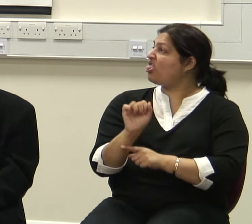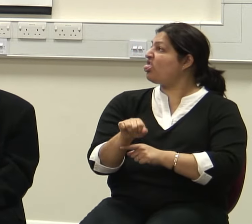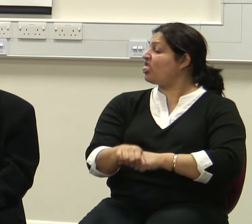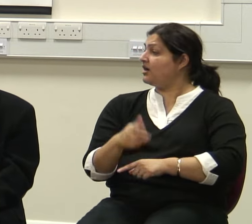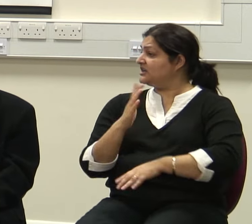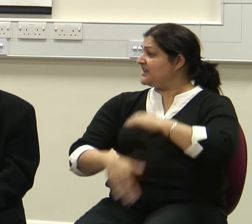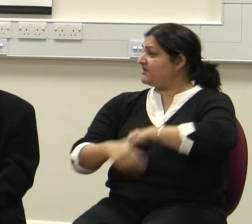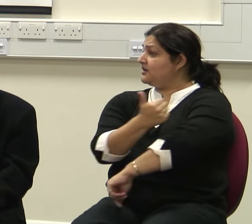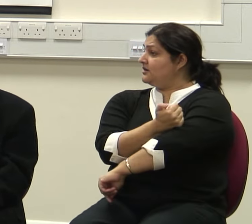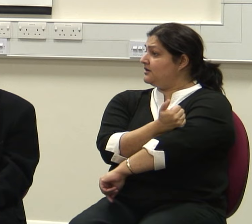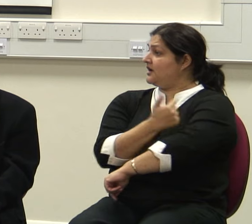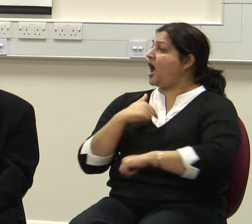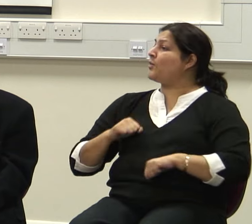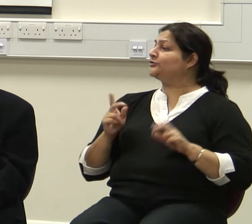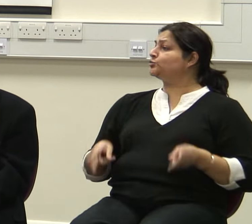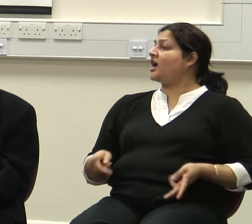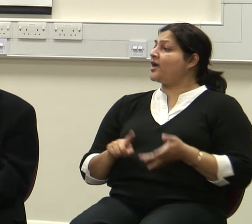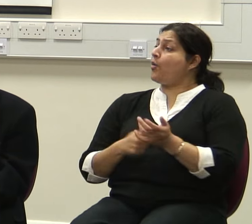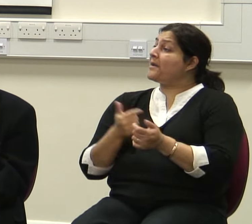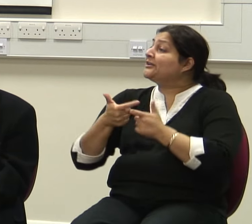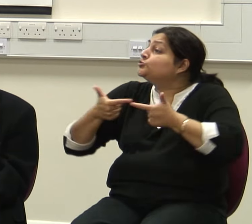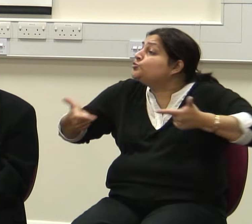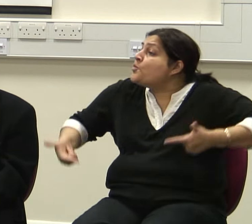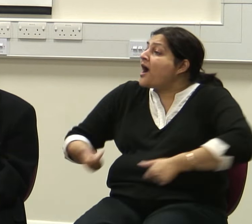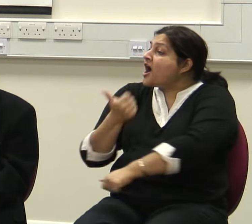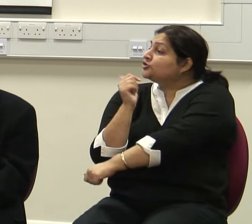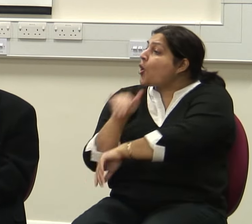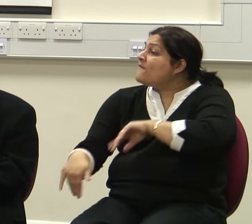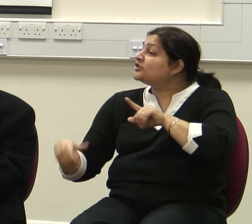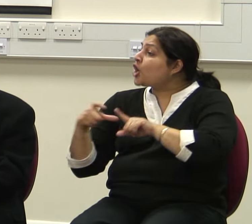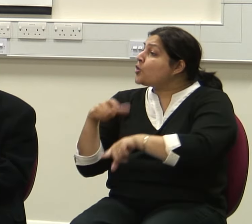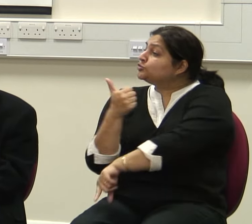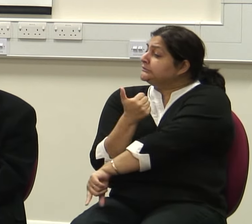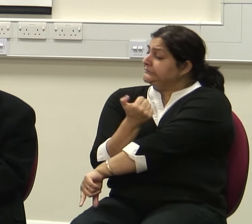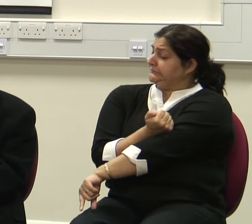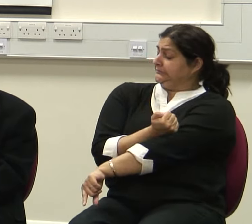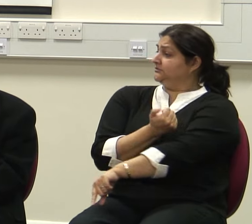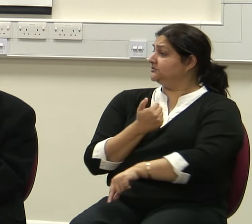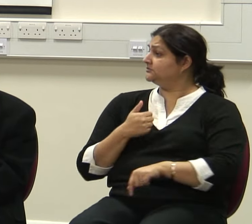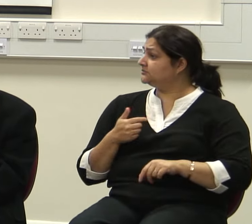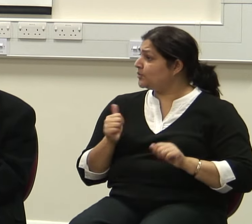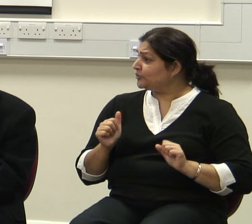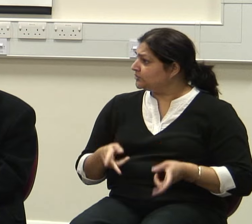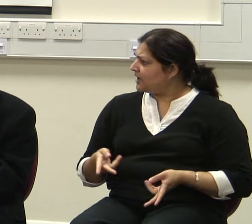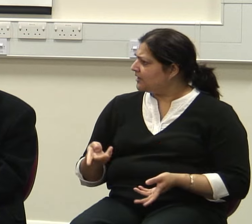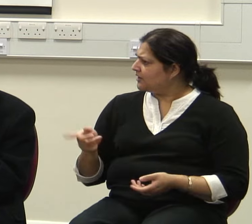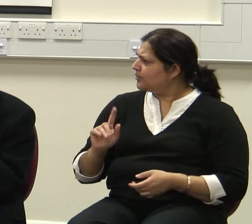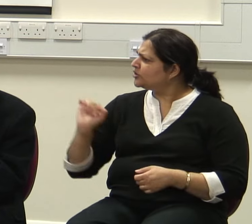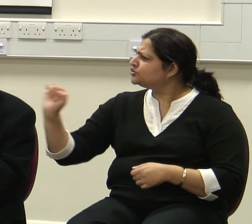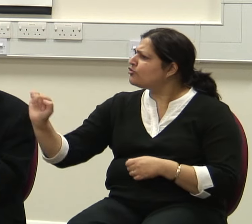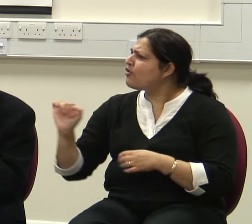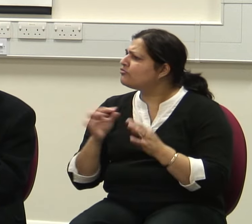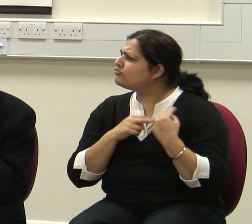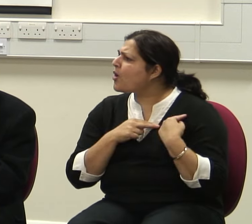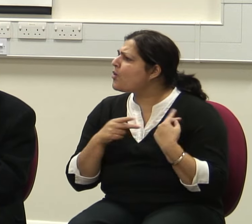wait to die or take an overdose and kill myself. What is your role in this situation? You're an endocrinologist